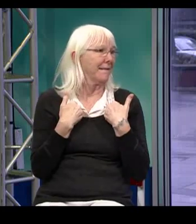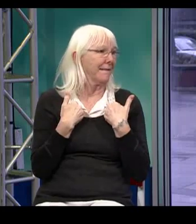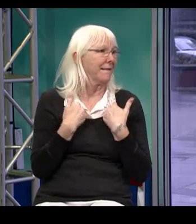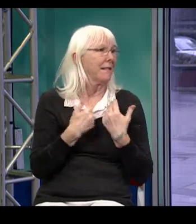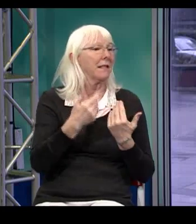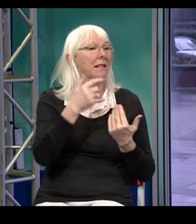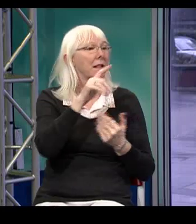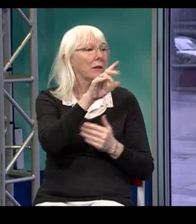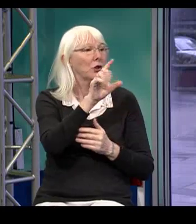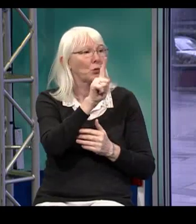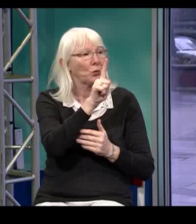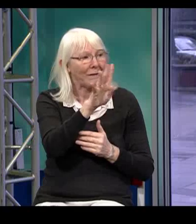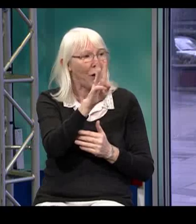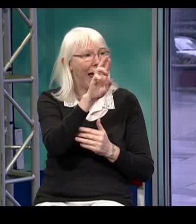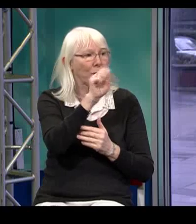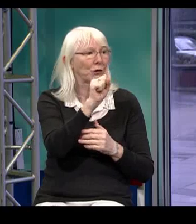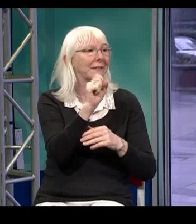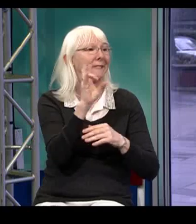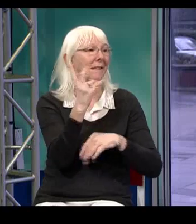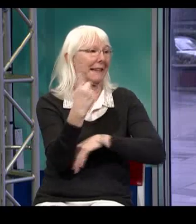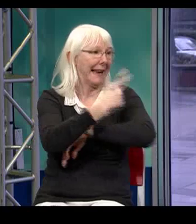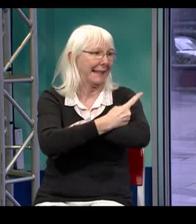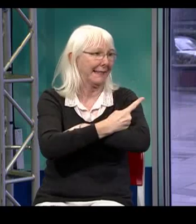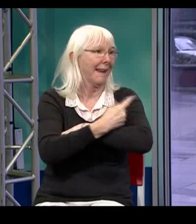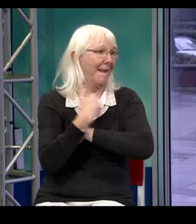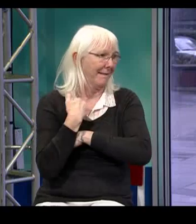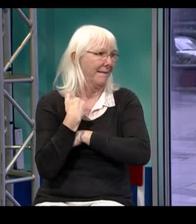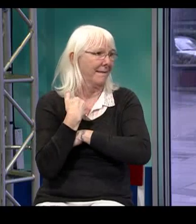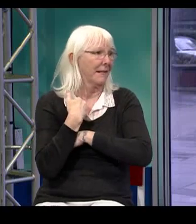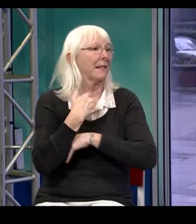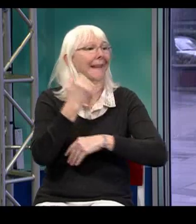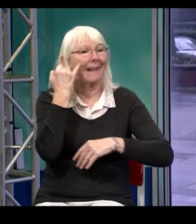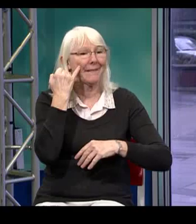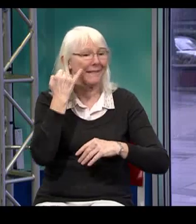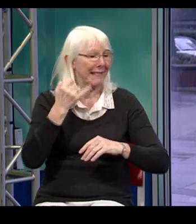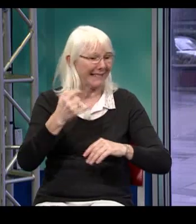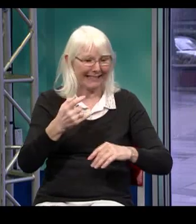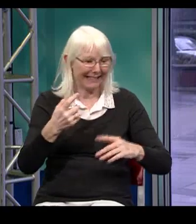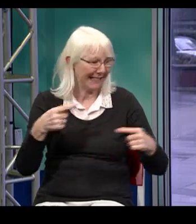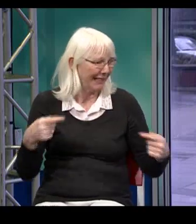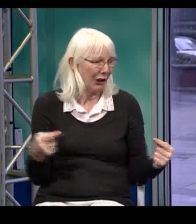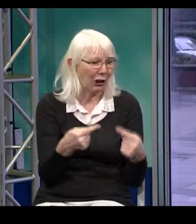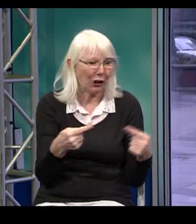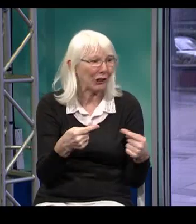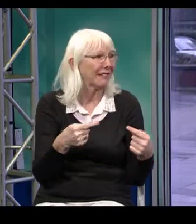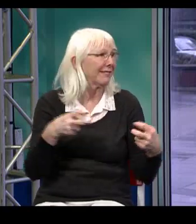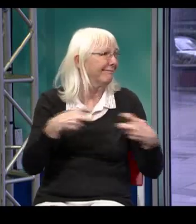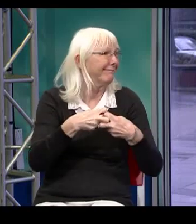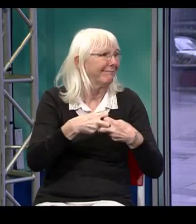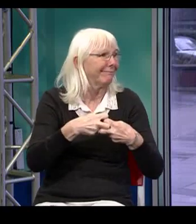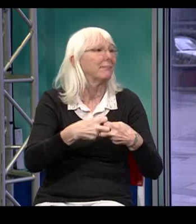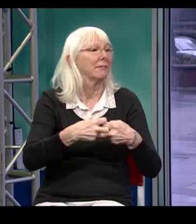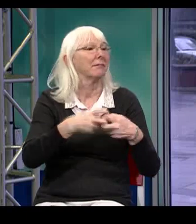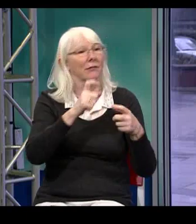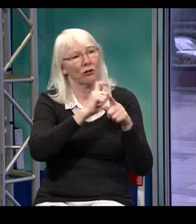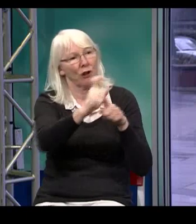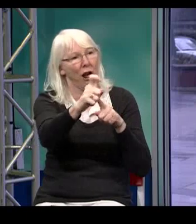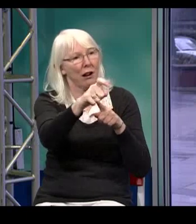available for when the office is closed. And that is 24 hours a day, seven days a week. So if something happens, you're in an